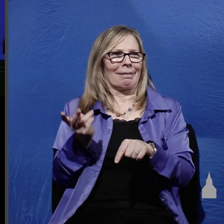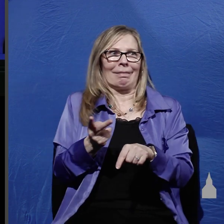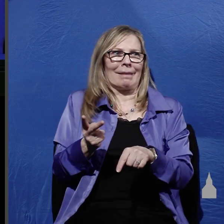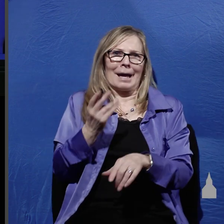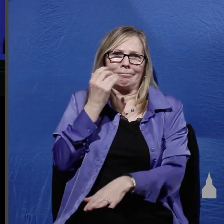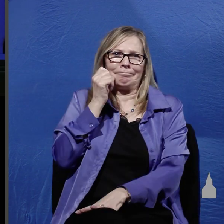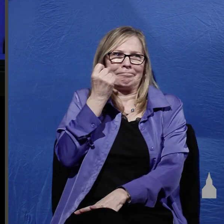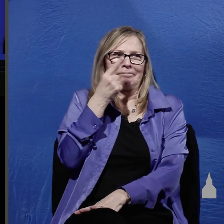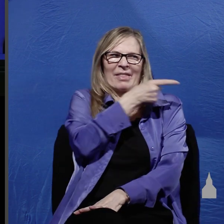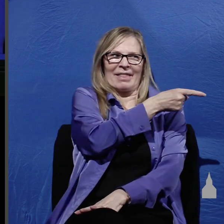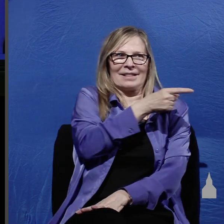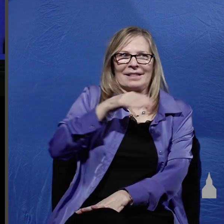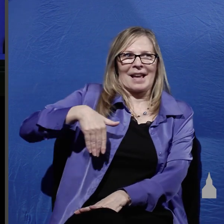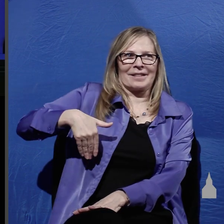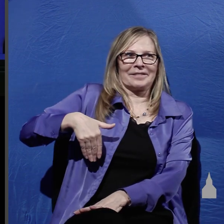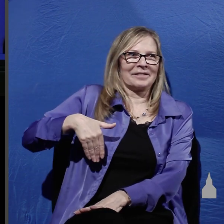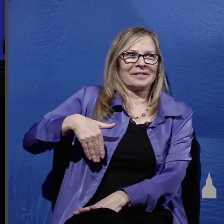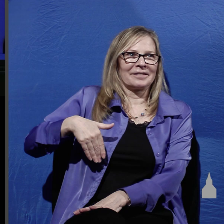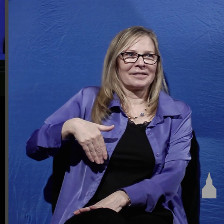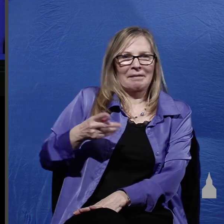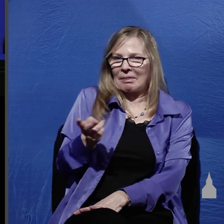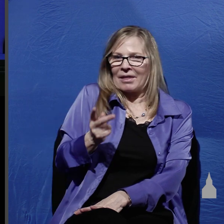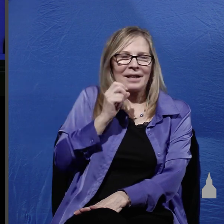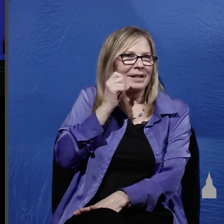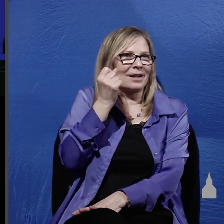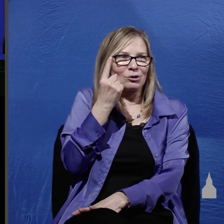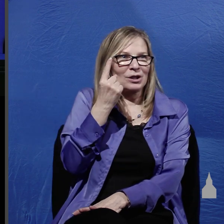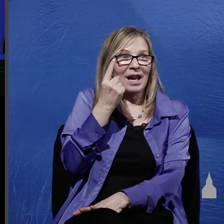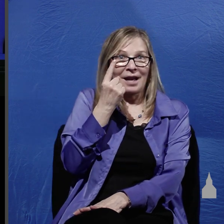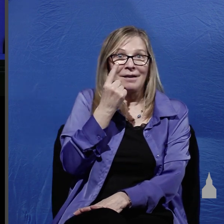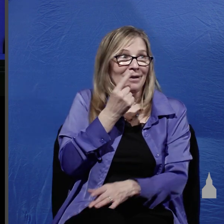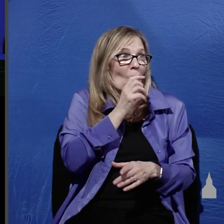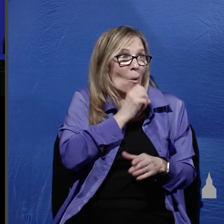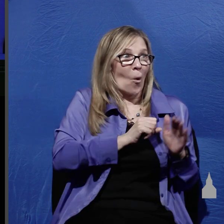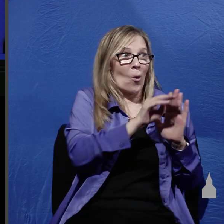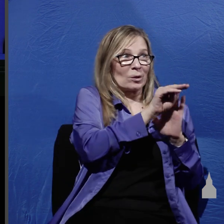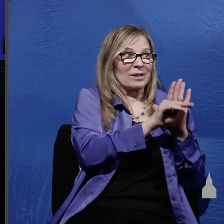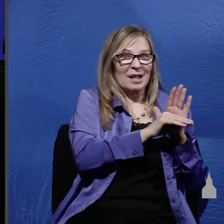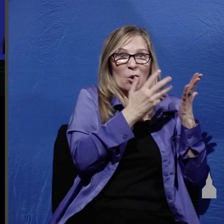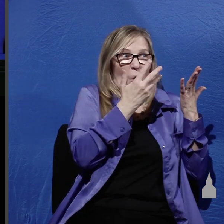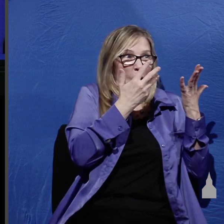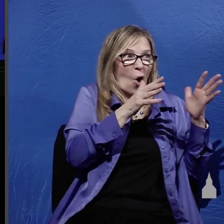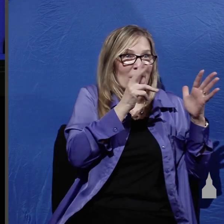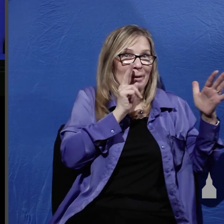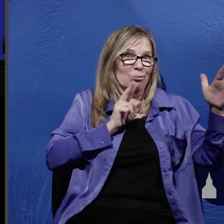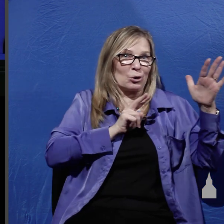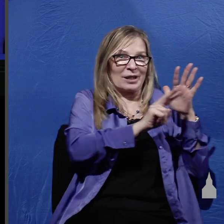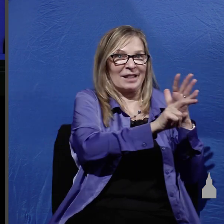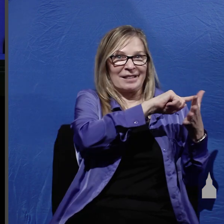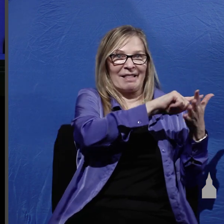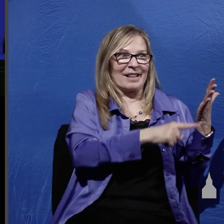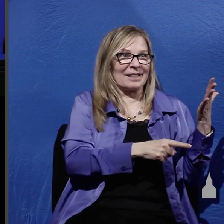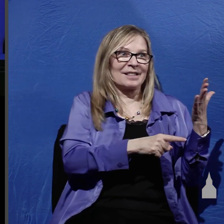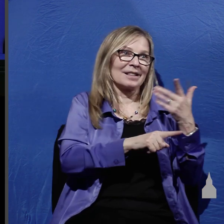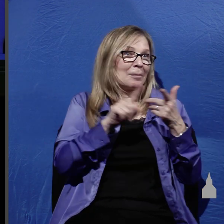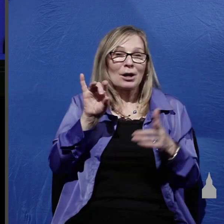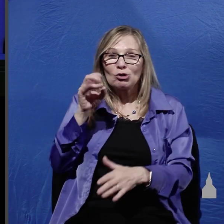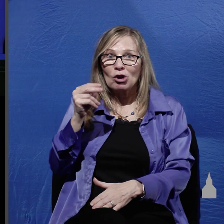or John understood that the scriptures clearly predicted this but John still believed that